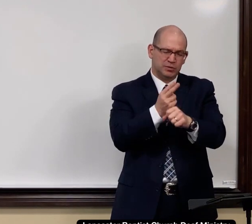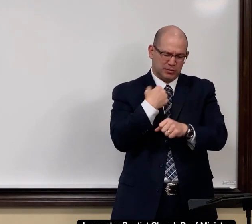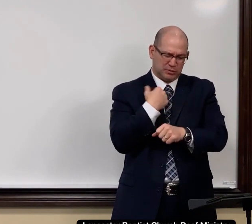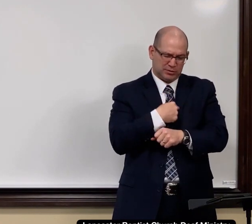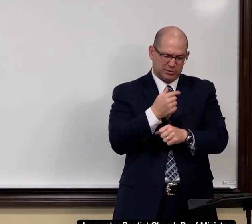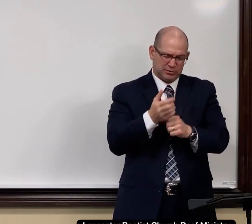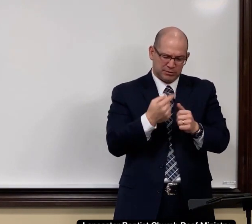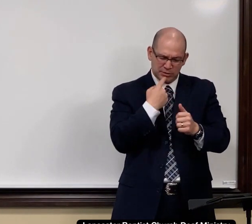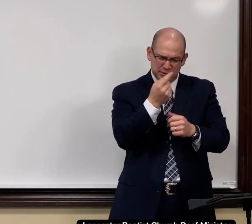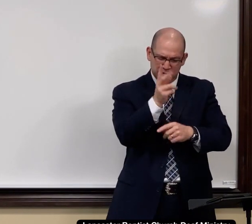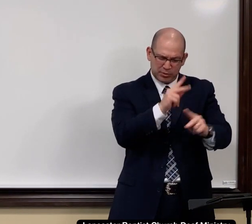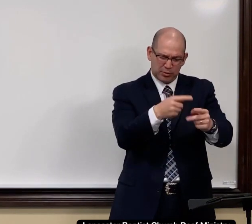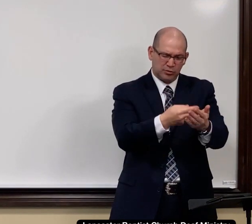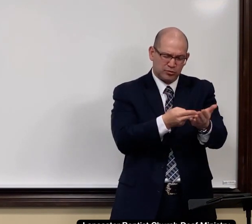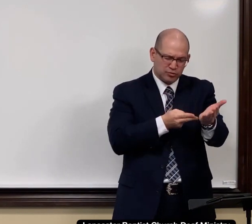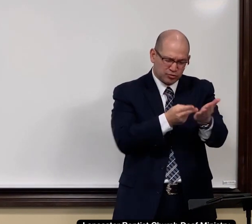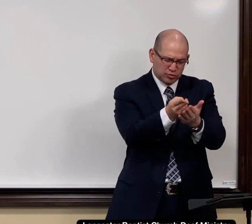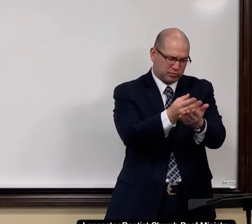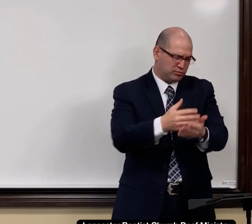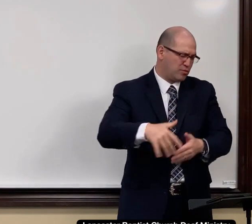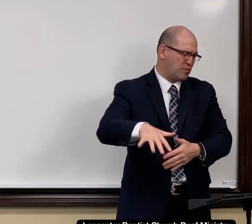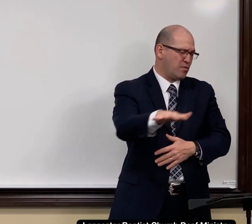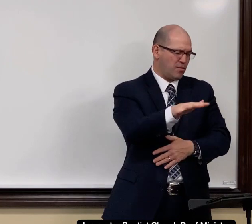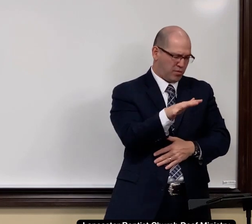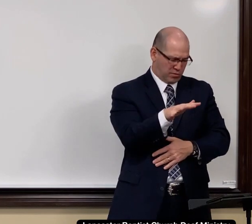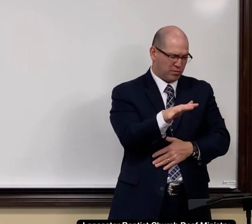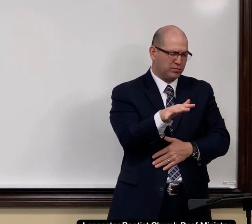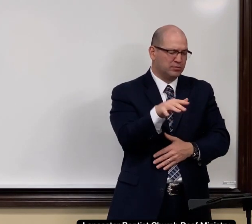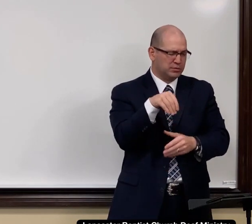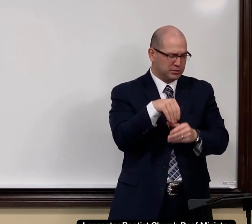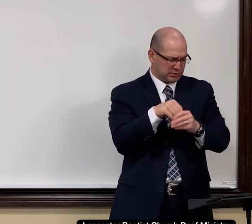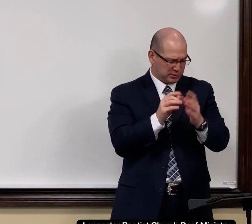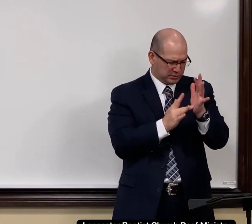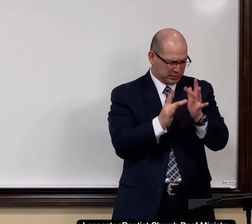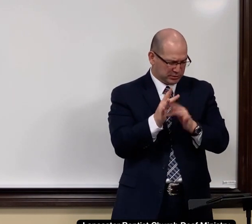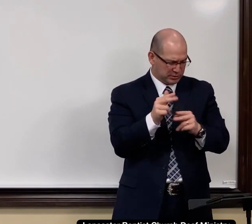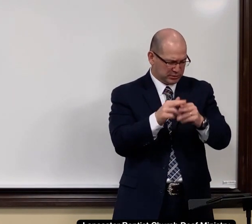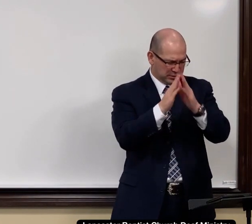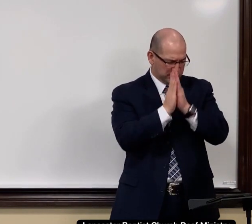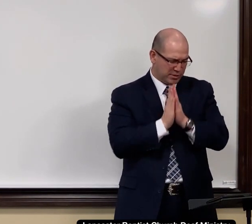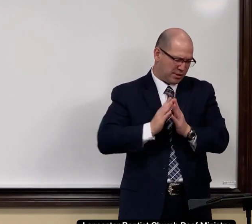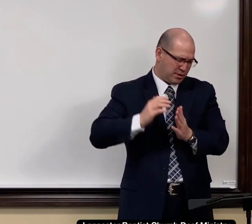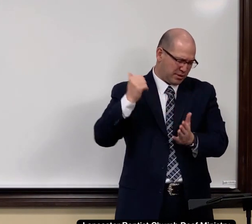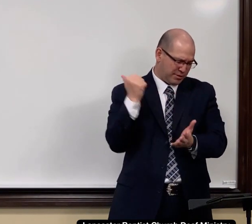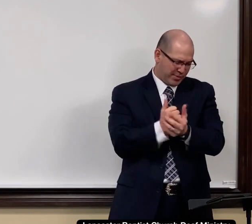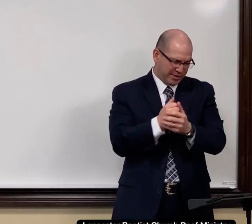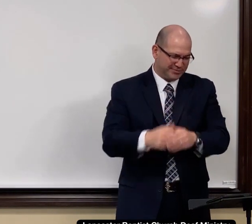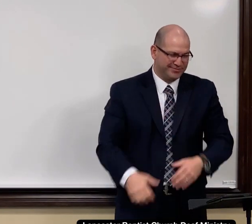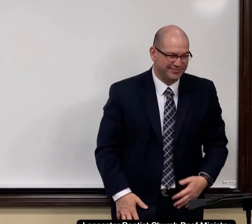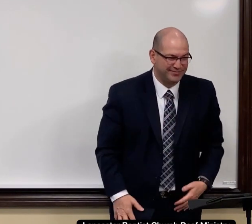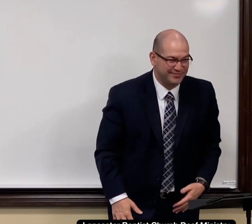Please, I pray that you would use us to help people know the truth. We pray in Jesus' name. Amen.